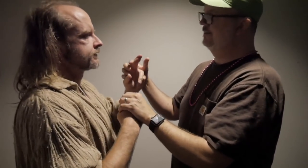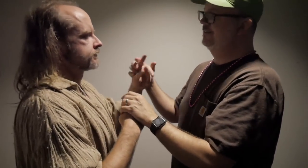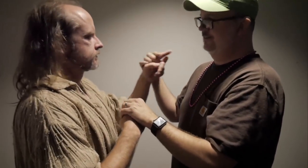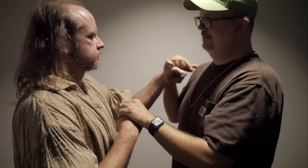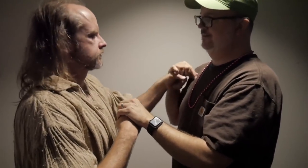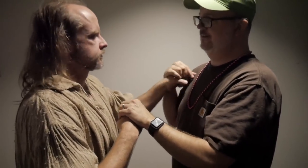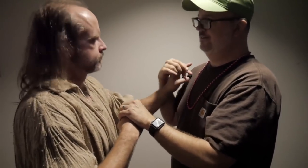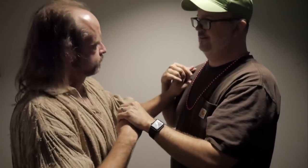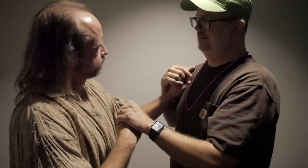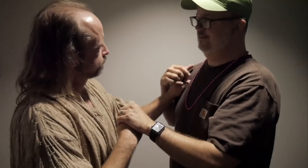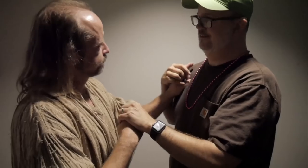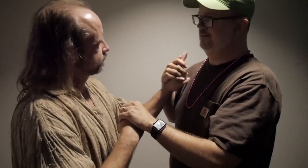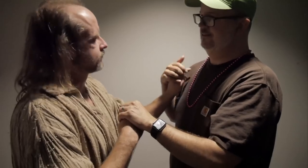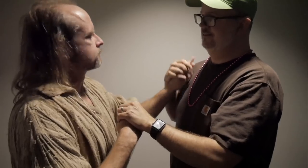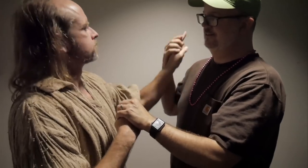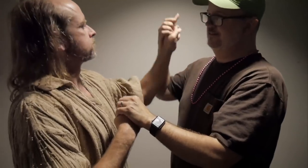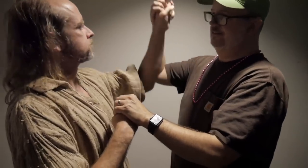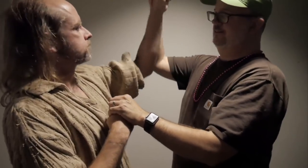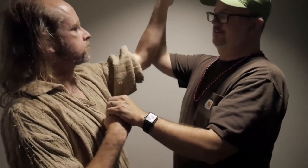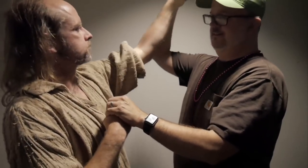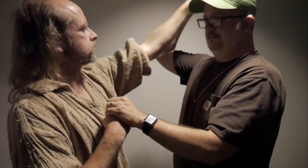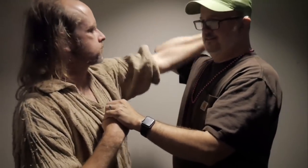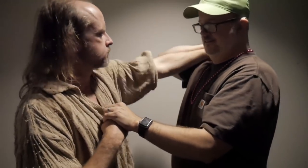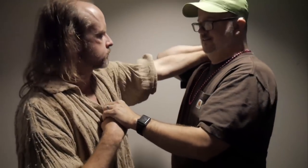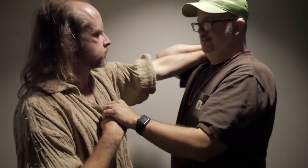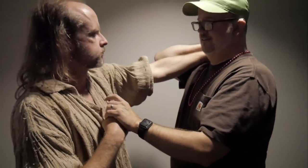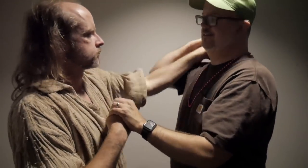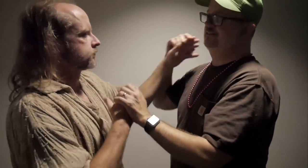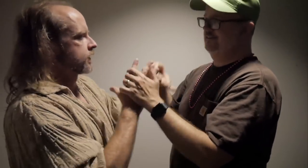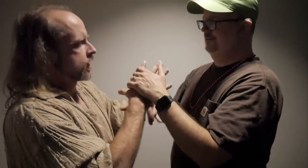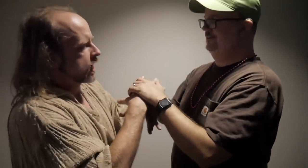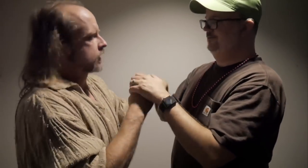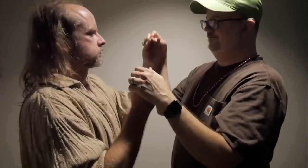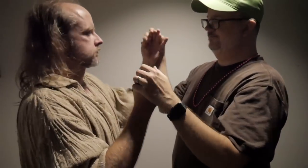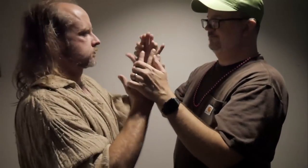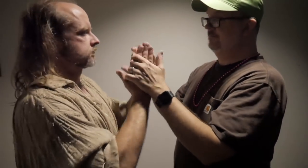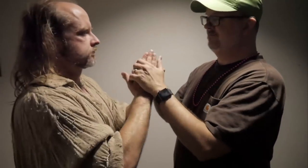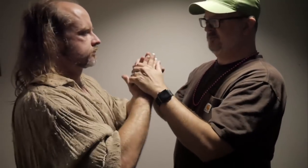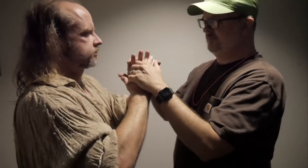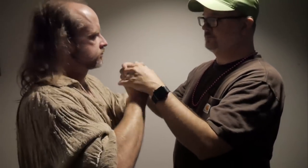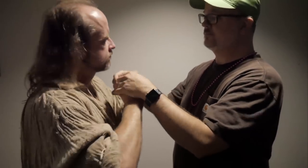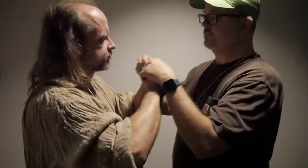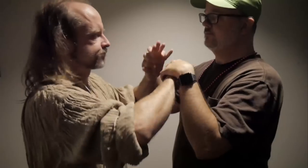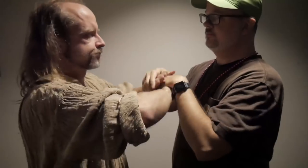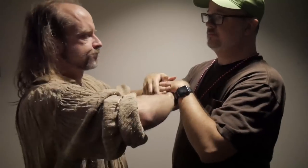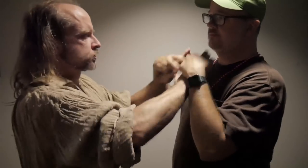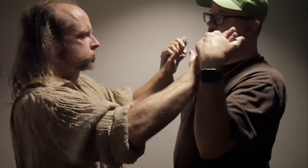Who now the price of his dear blood doth owe? Go hence to have more talk of these sad things.